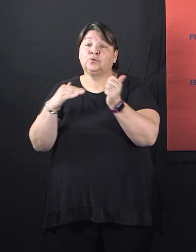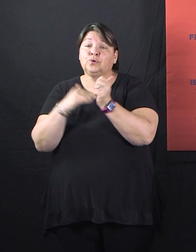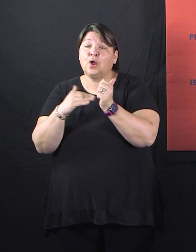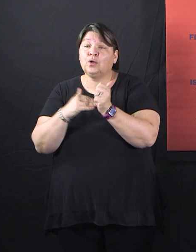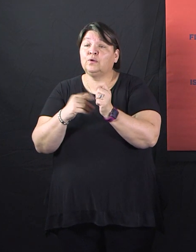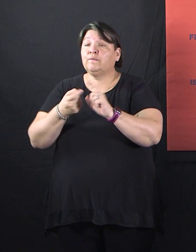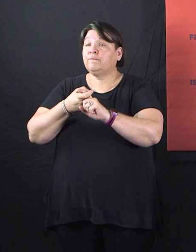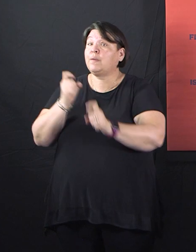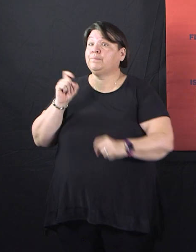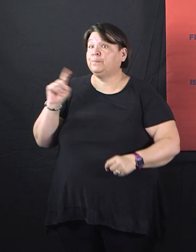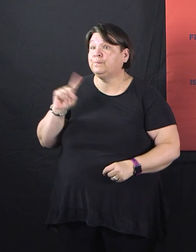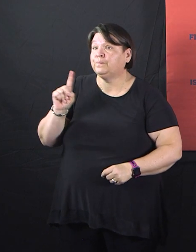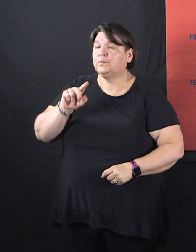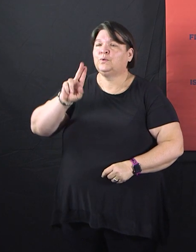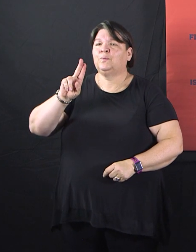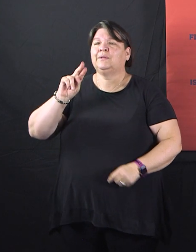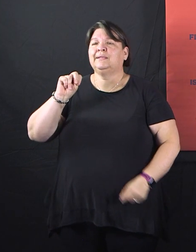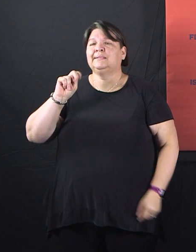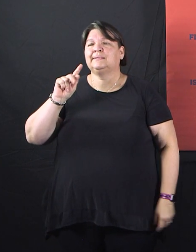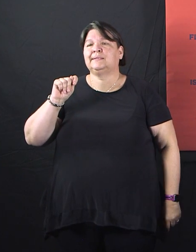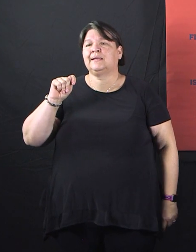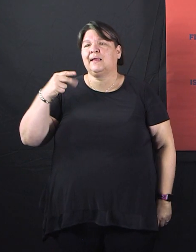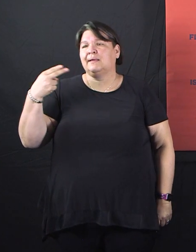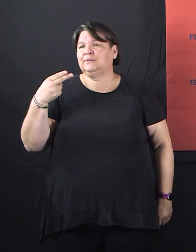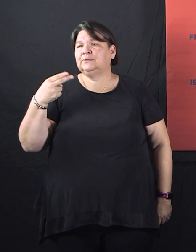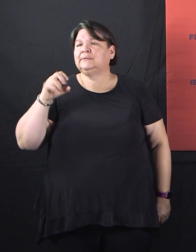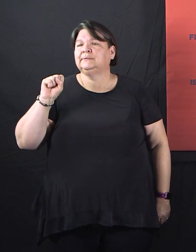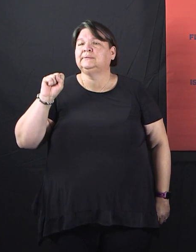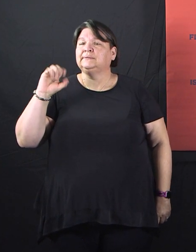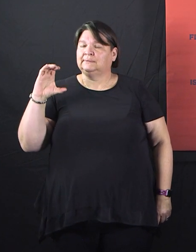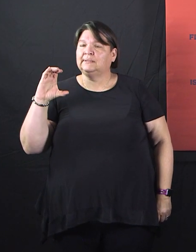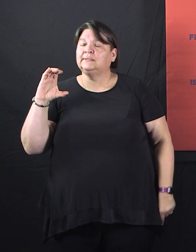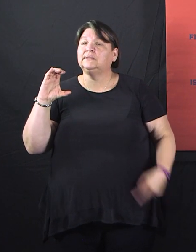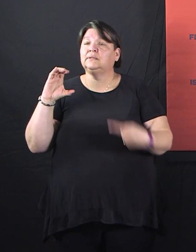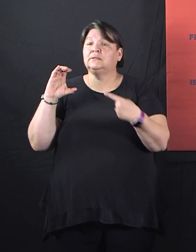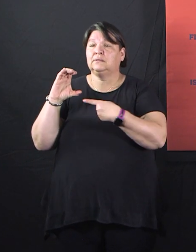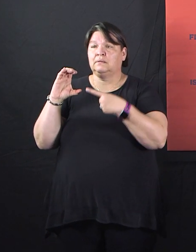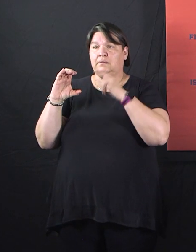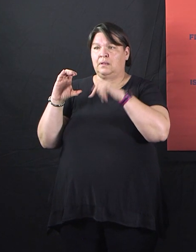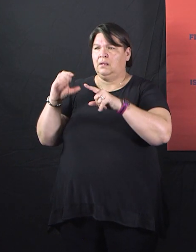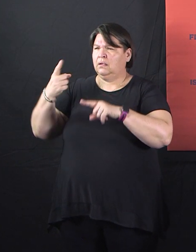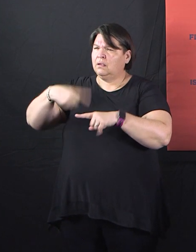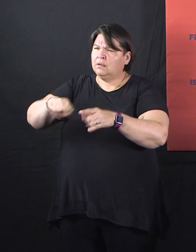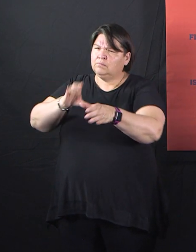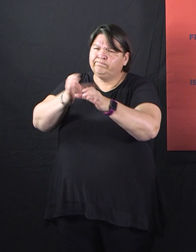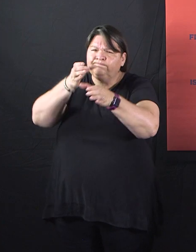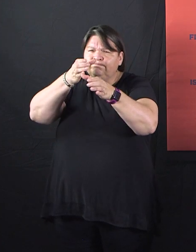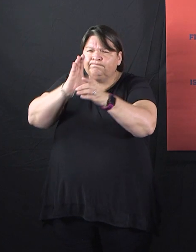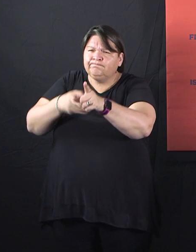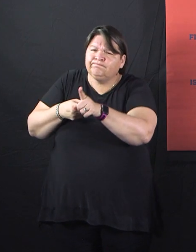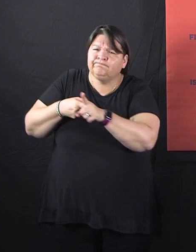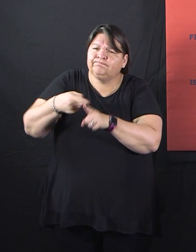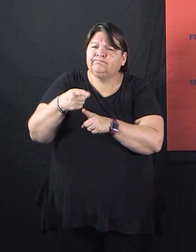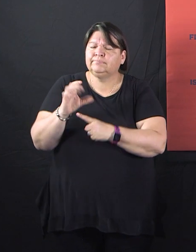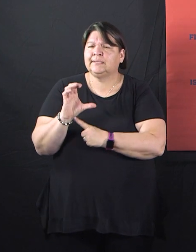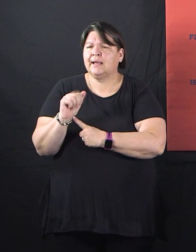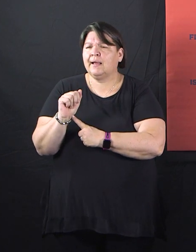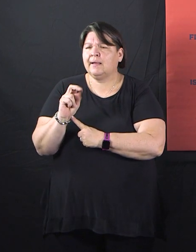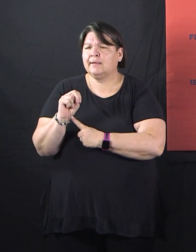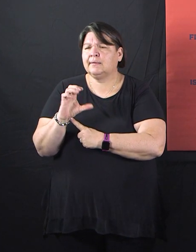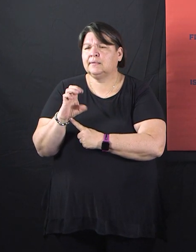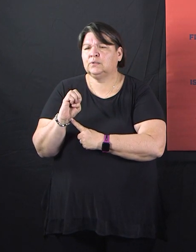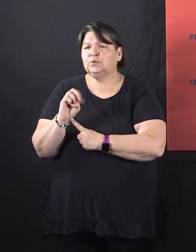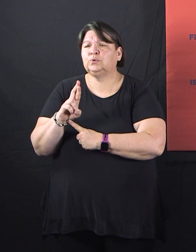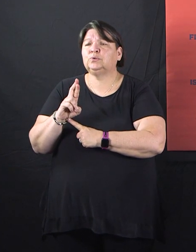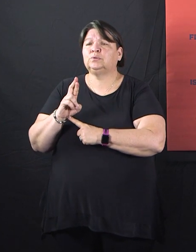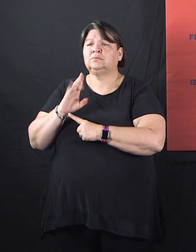the director of the Moncrief Cancer Institute. So thank you all for helping our first responders. It's just another example of